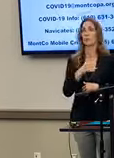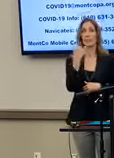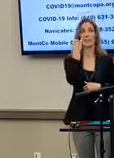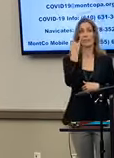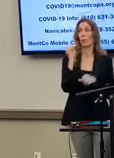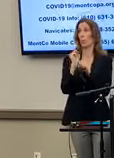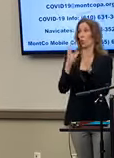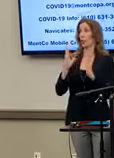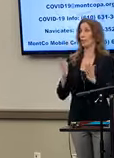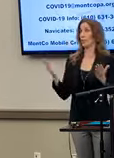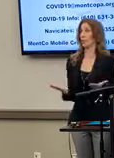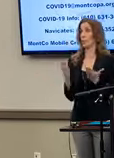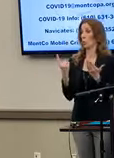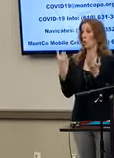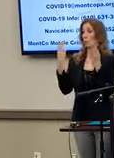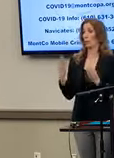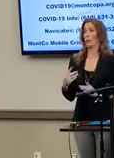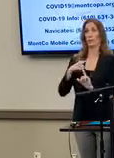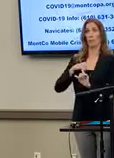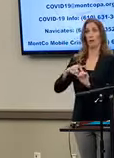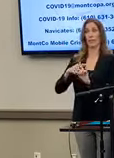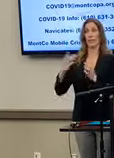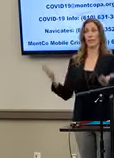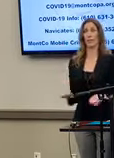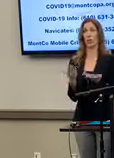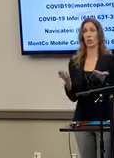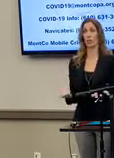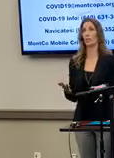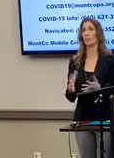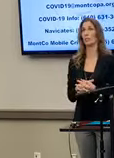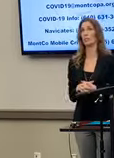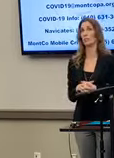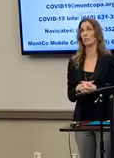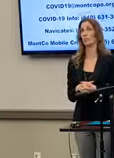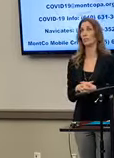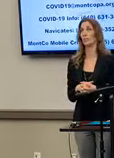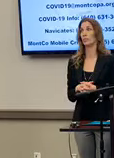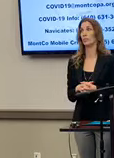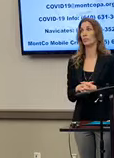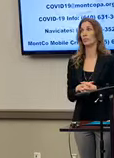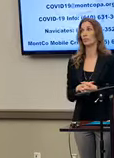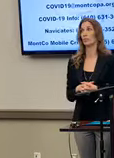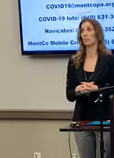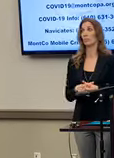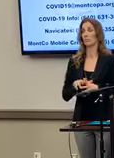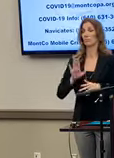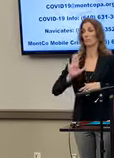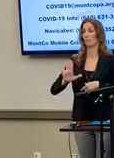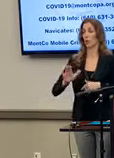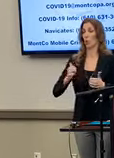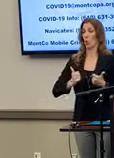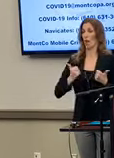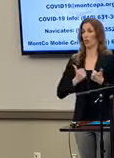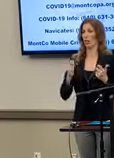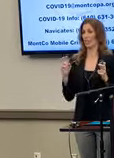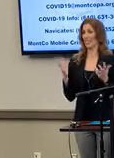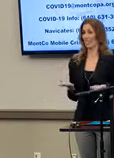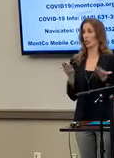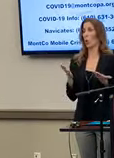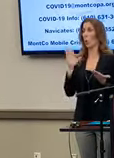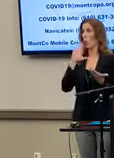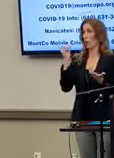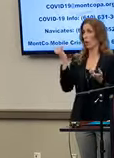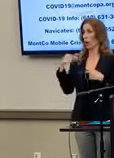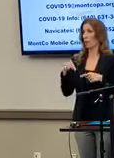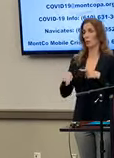workers here tested positive, and their address, I mean, would that come to the Montgomery County